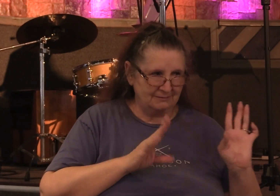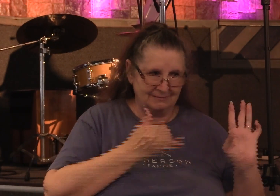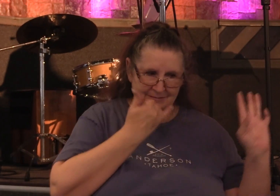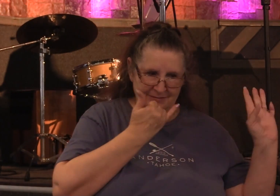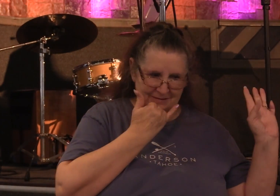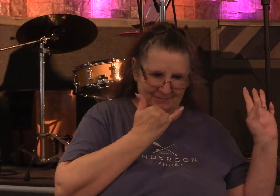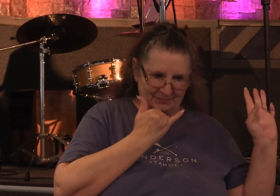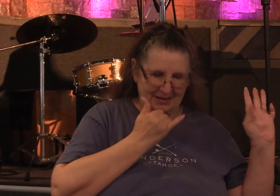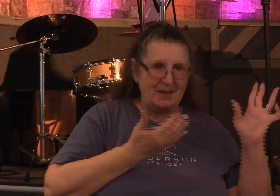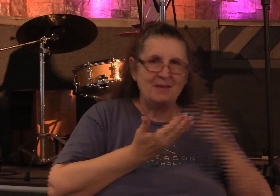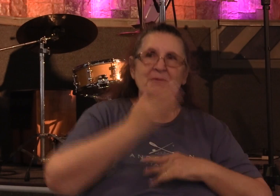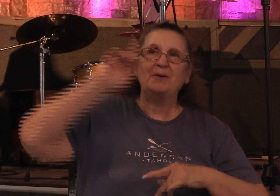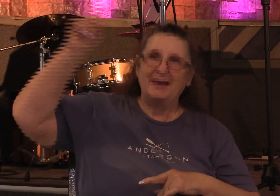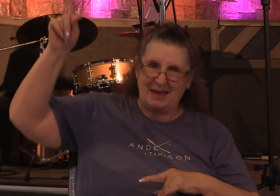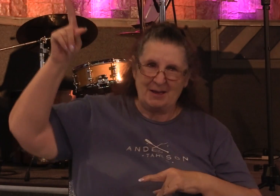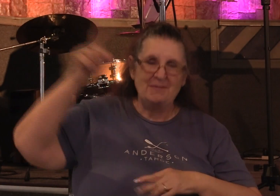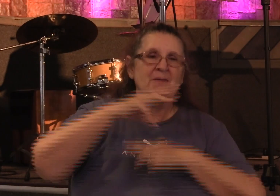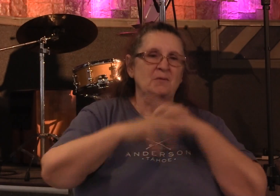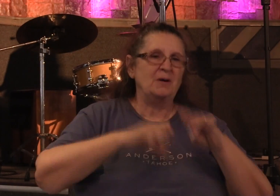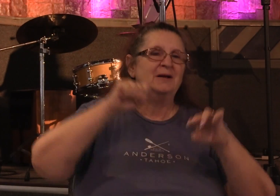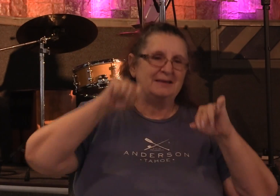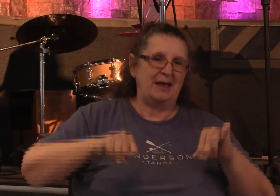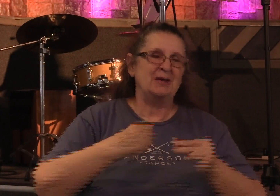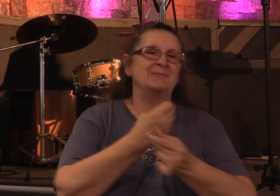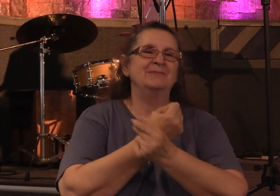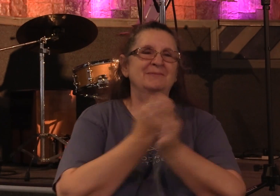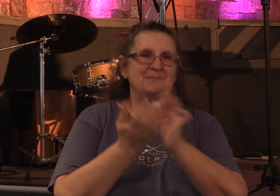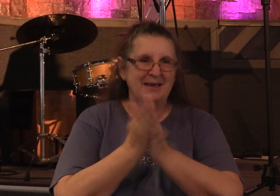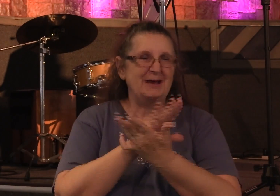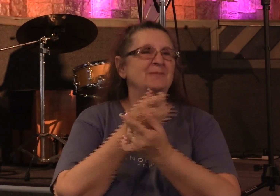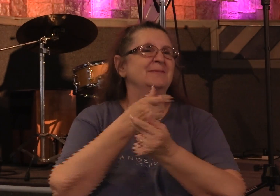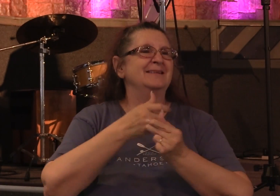through him might be saved. Thank you.